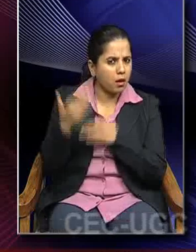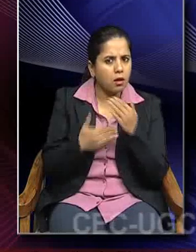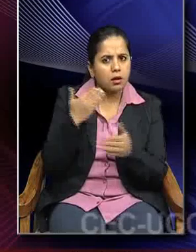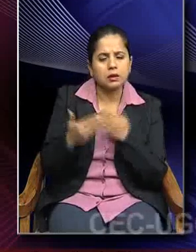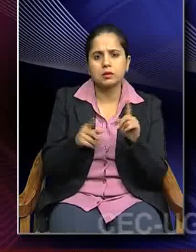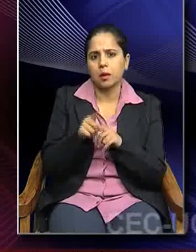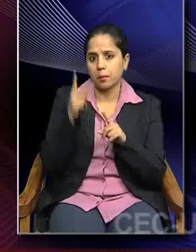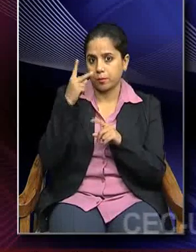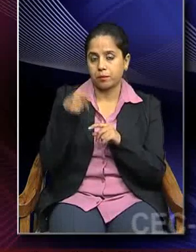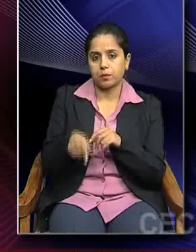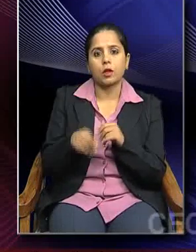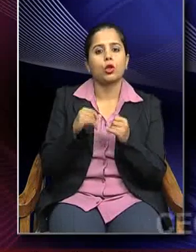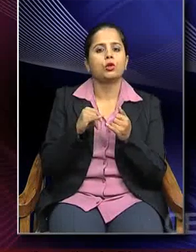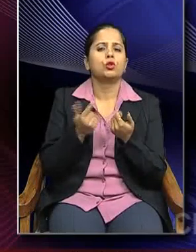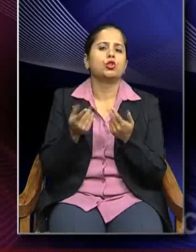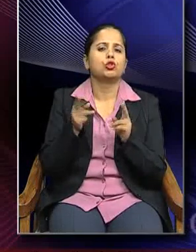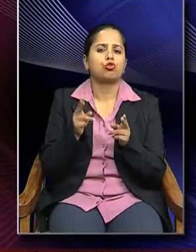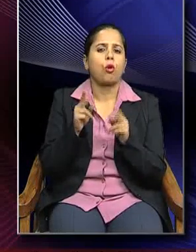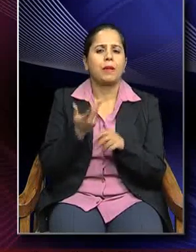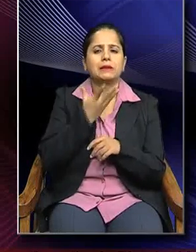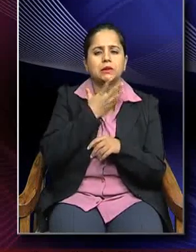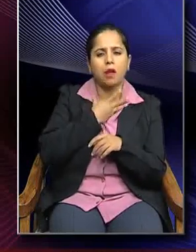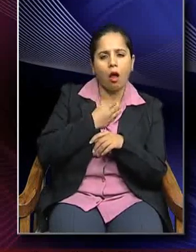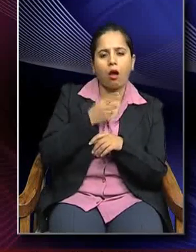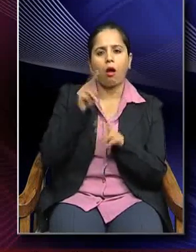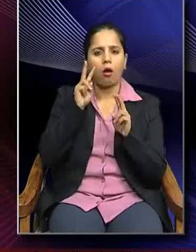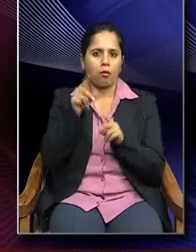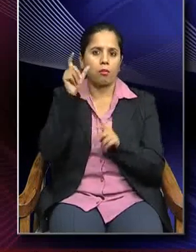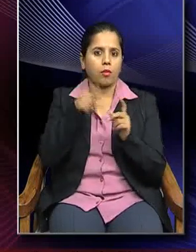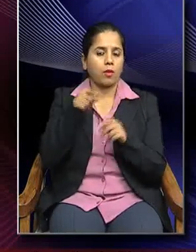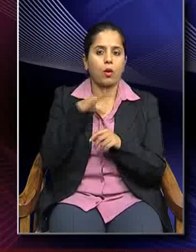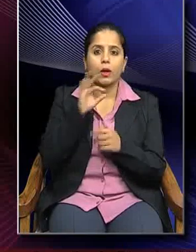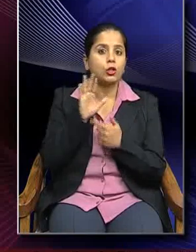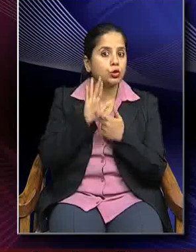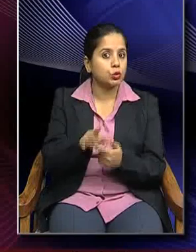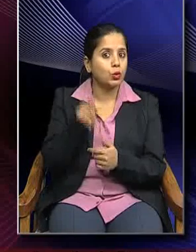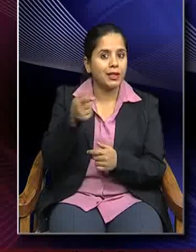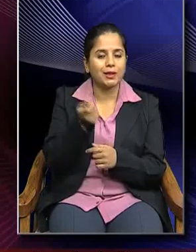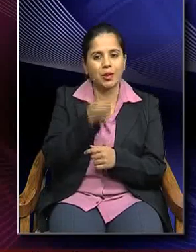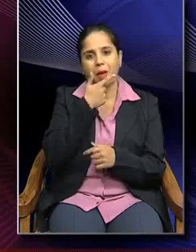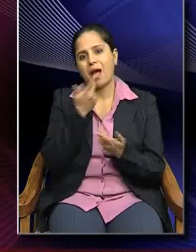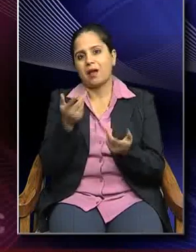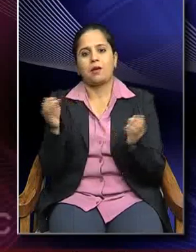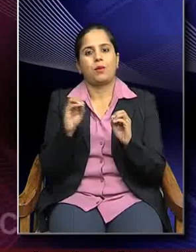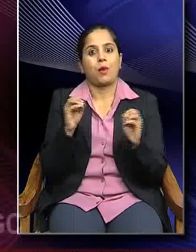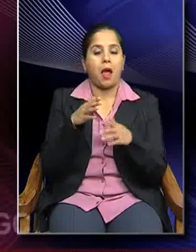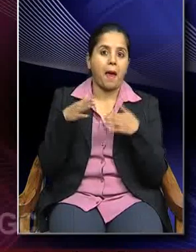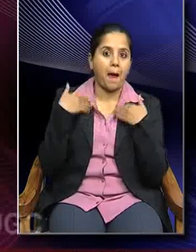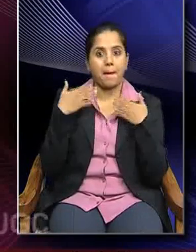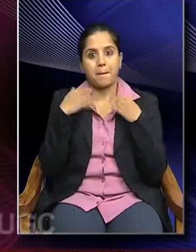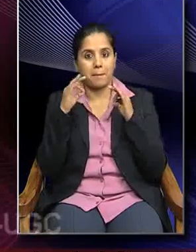of sombre and sad countenance. So, he is not represented as smiling or very happy,